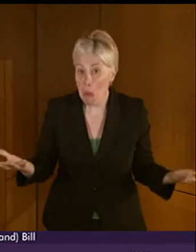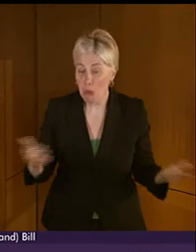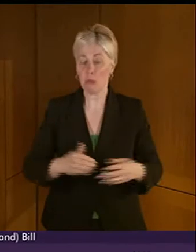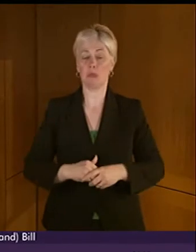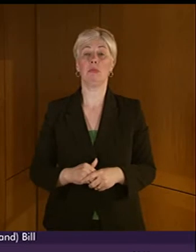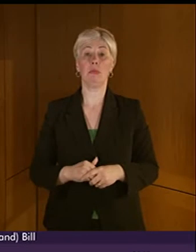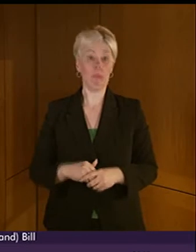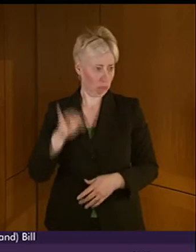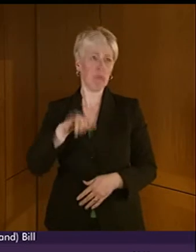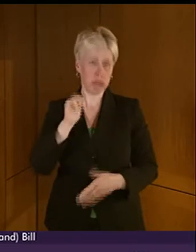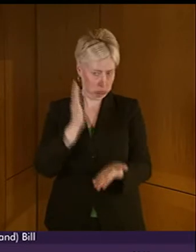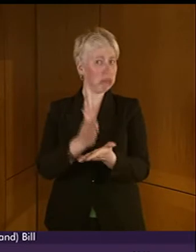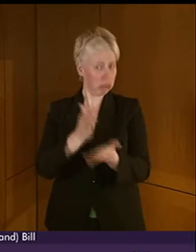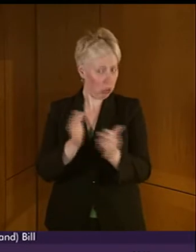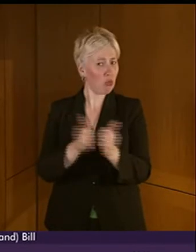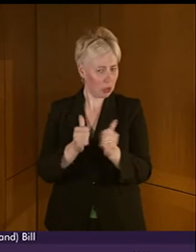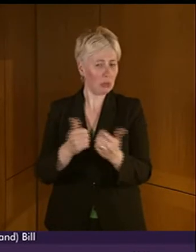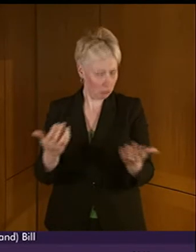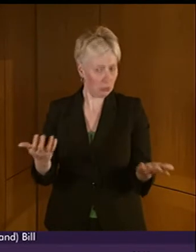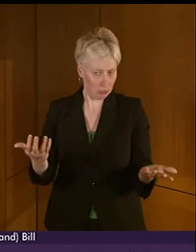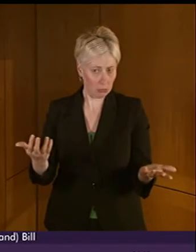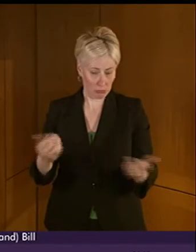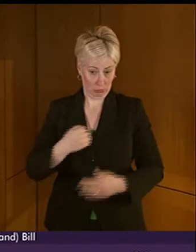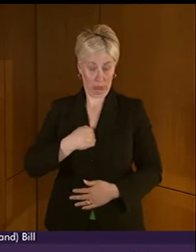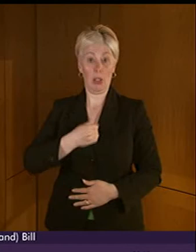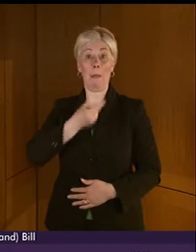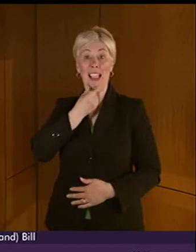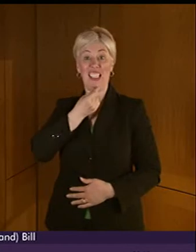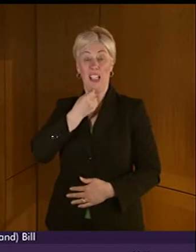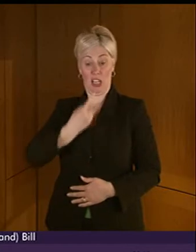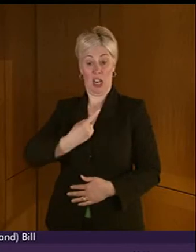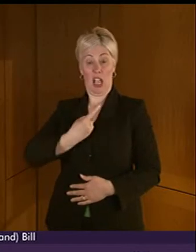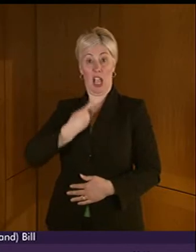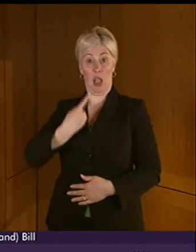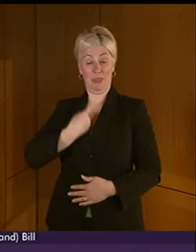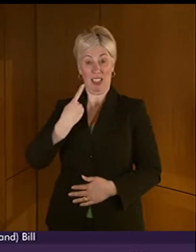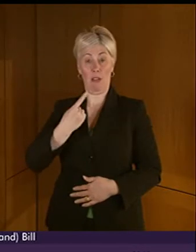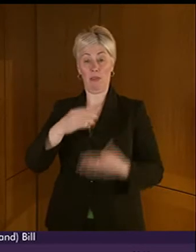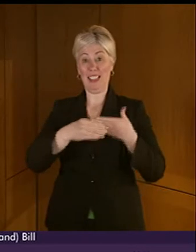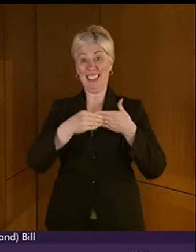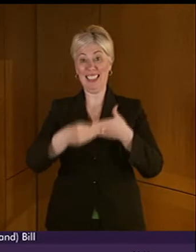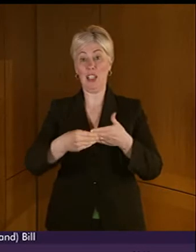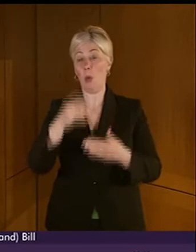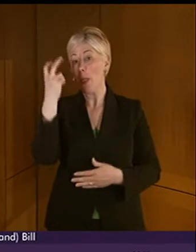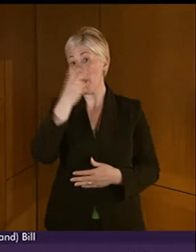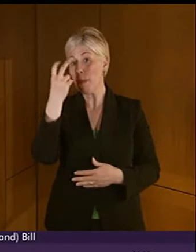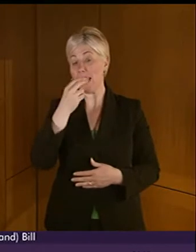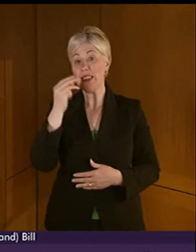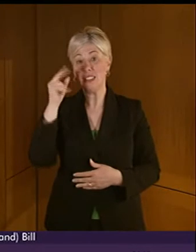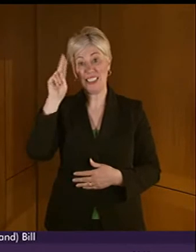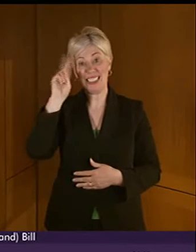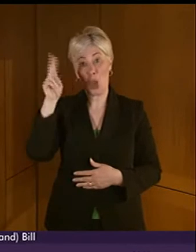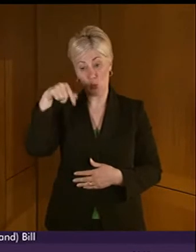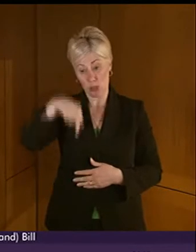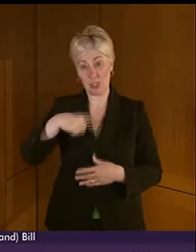I absolutely agree. My son is a scout leader with the Blind Scout Group in Edinburgh. I